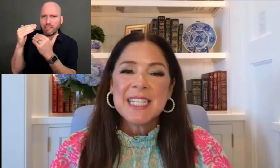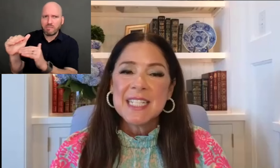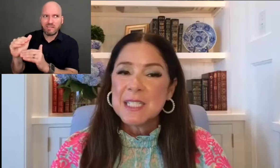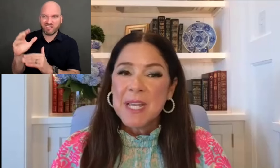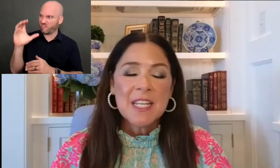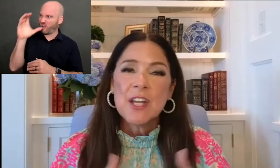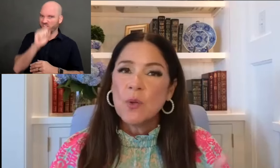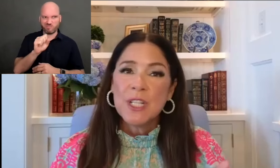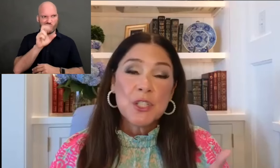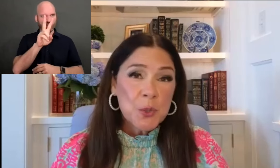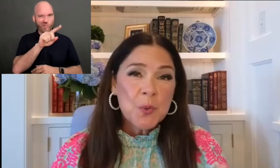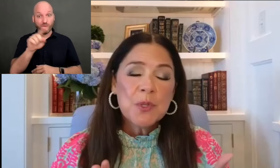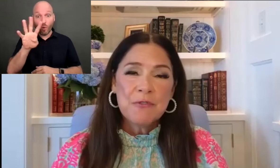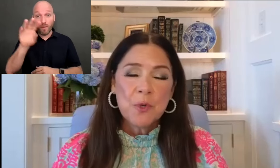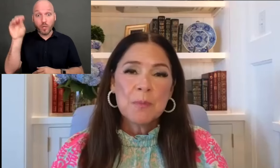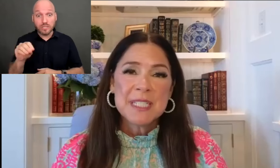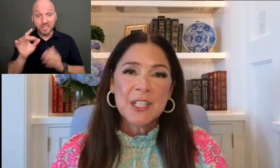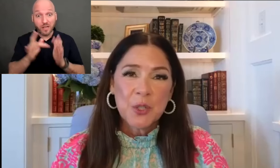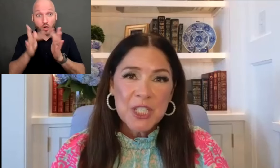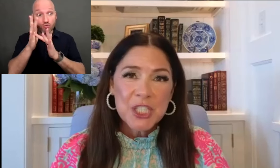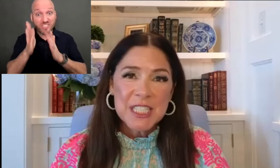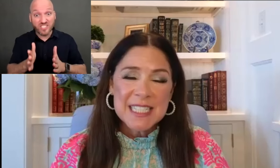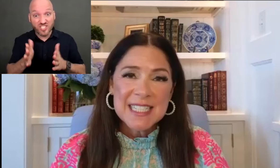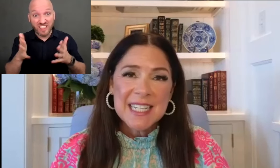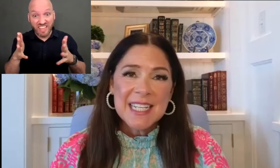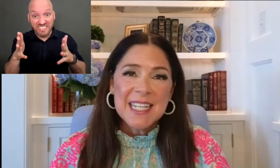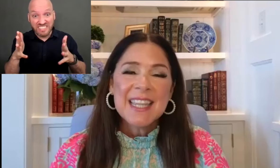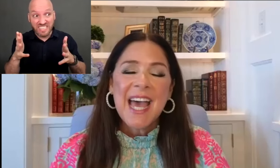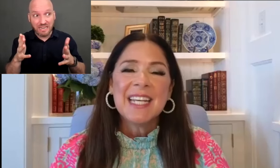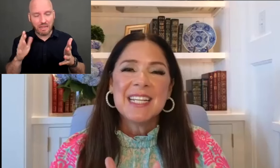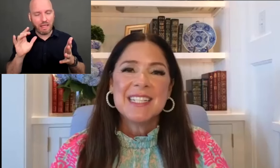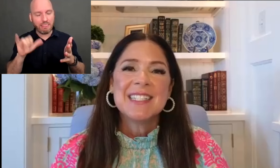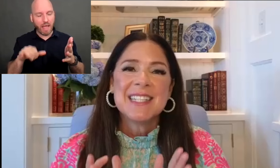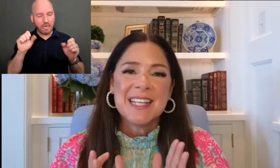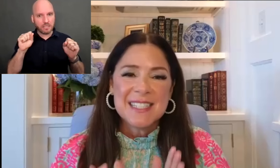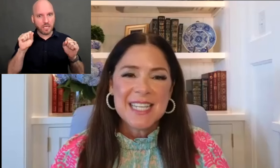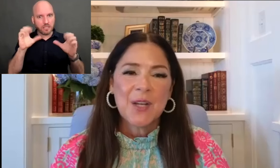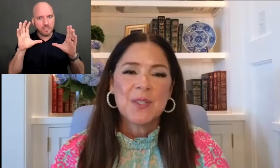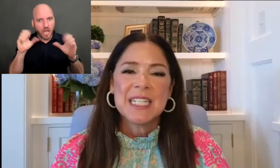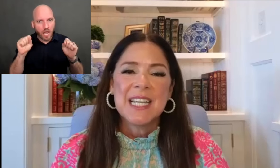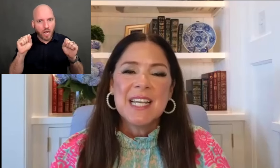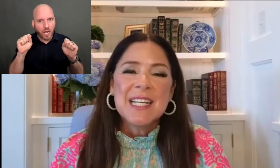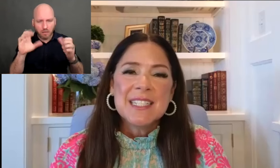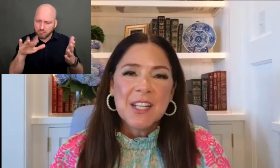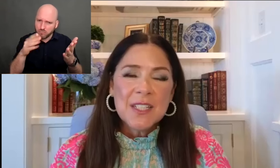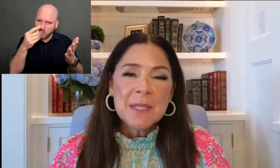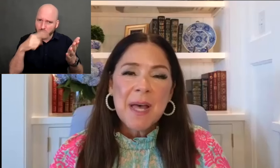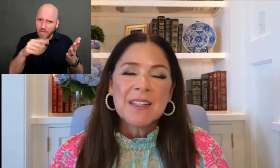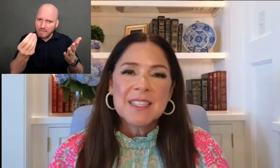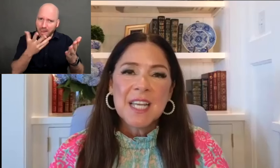estimated that only 2% to 4% are Christians. That is astounding. Tell us about Deaf